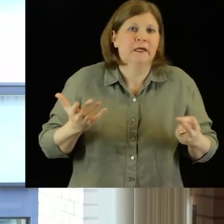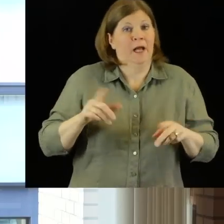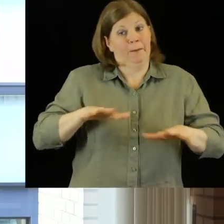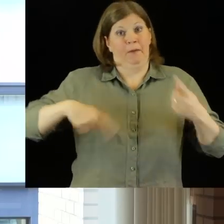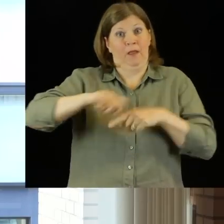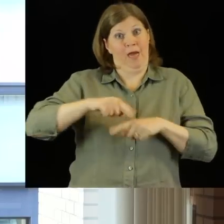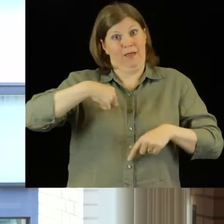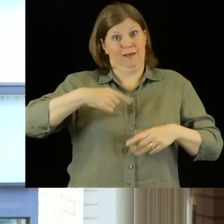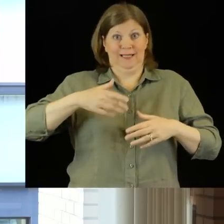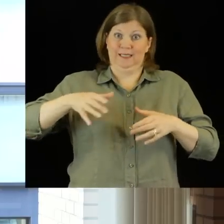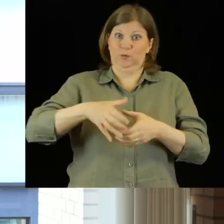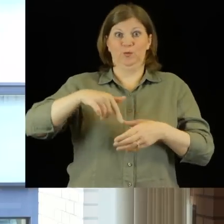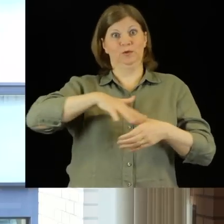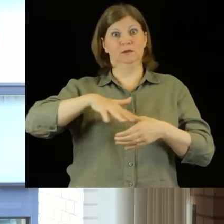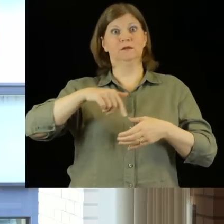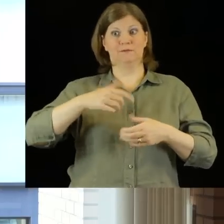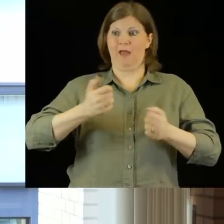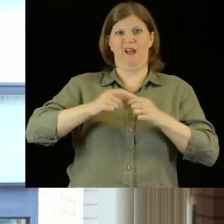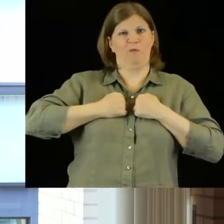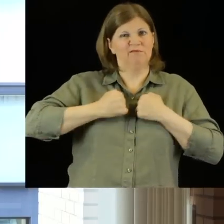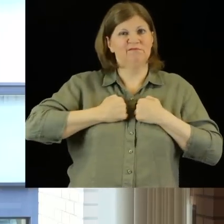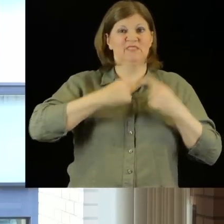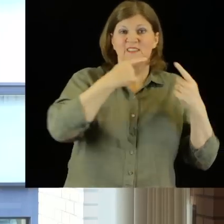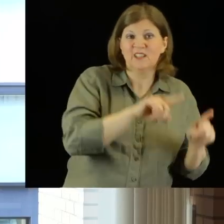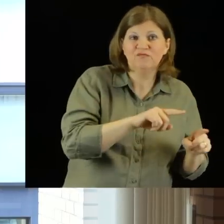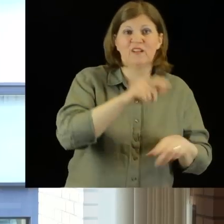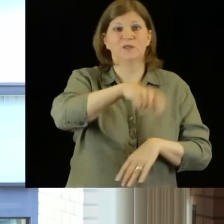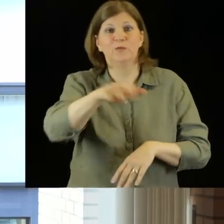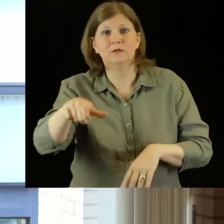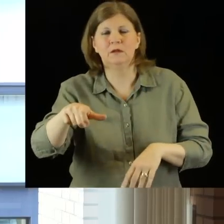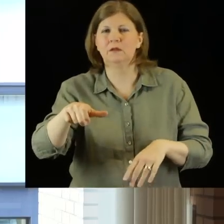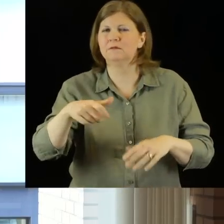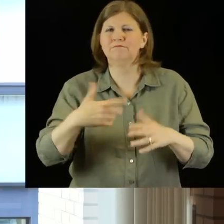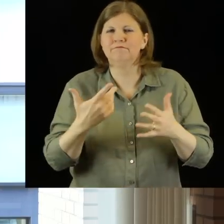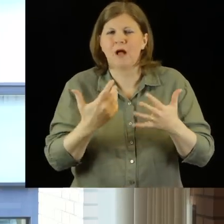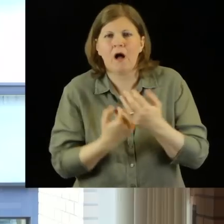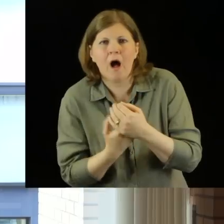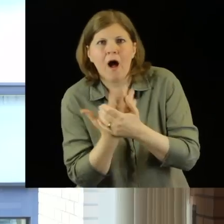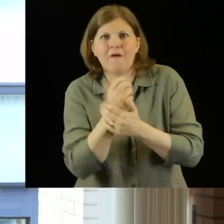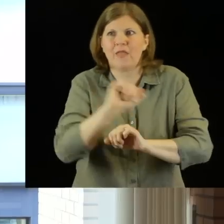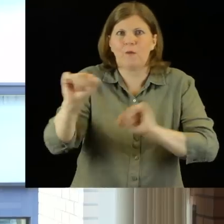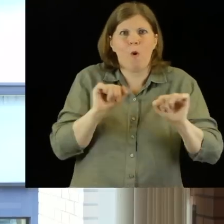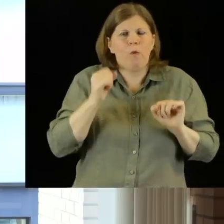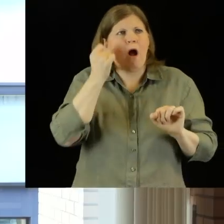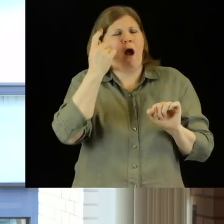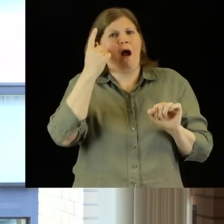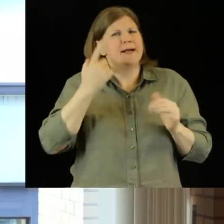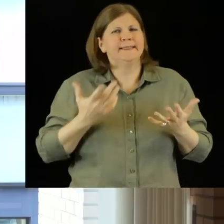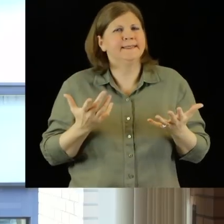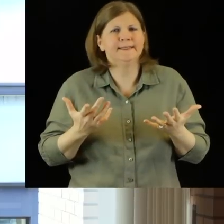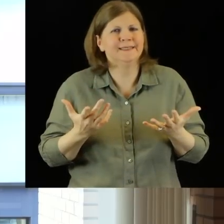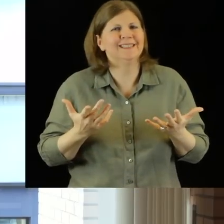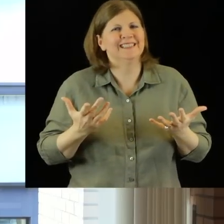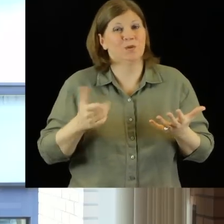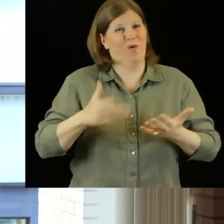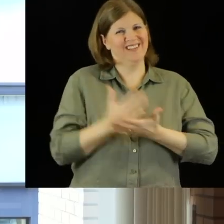teachers, other students, are not yet developed in their own understanding of, A, the great strength of bringing deaf performers